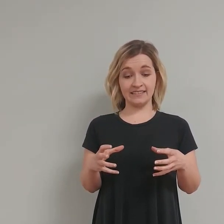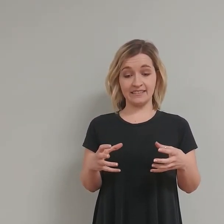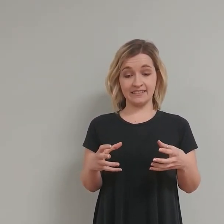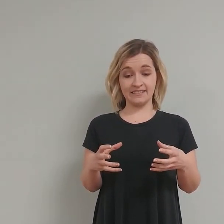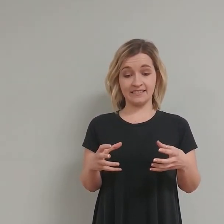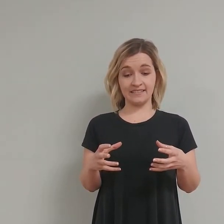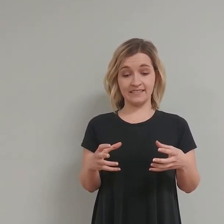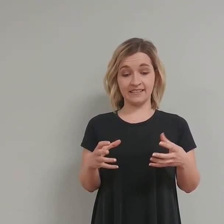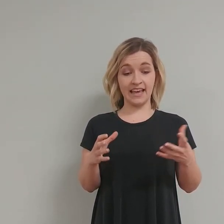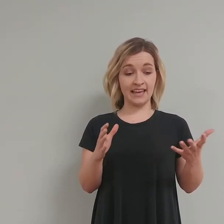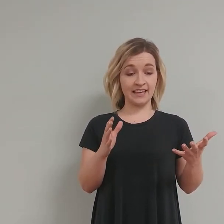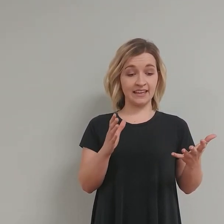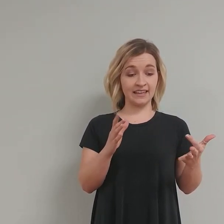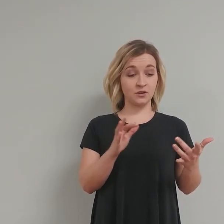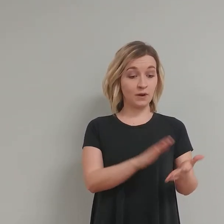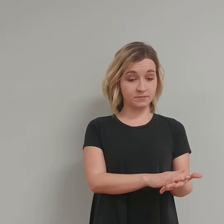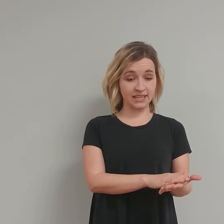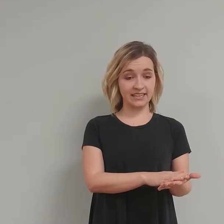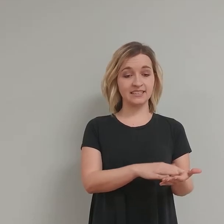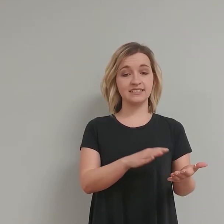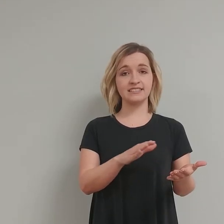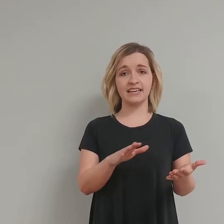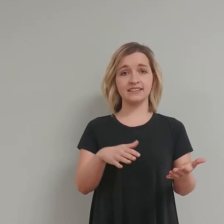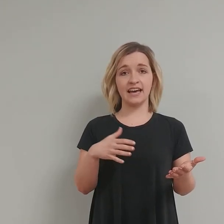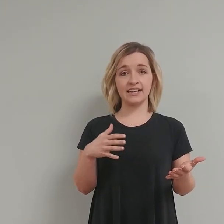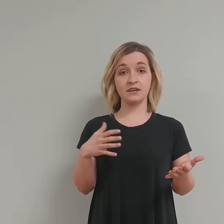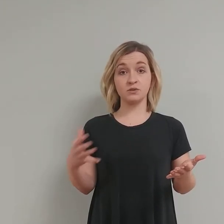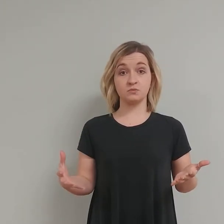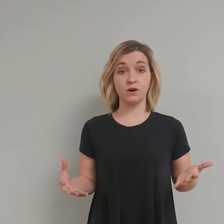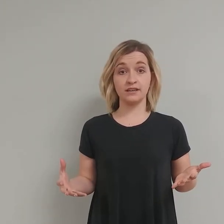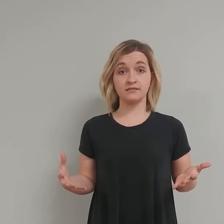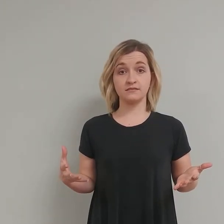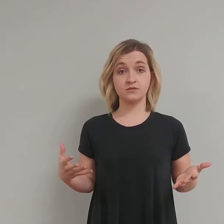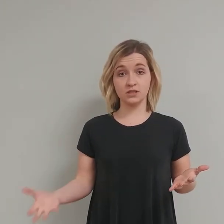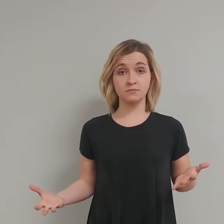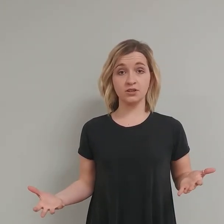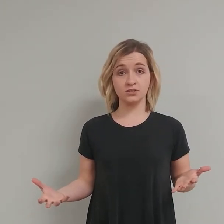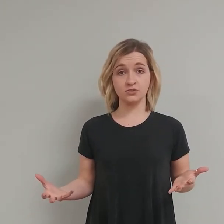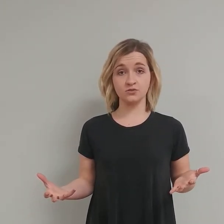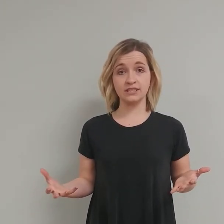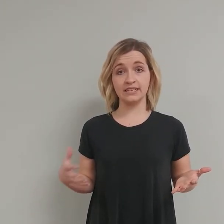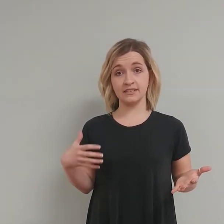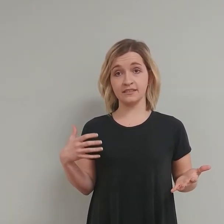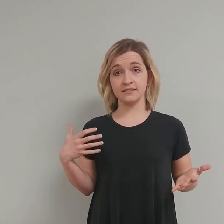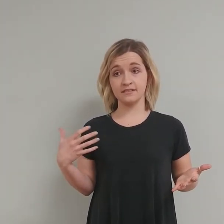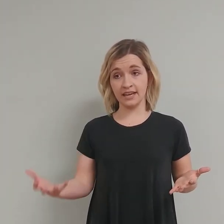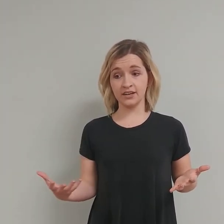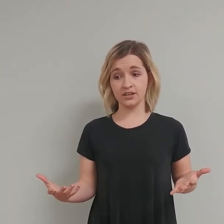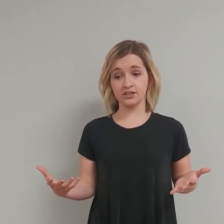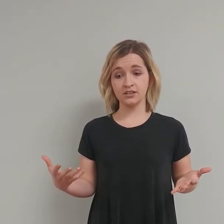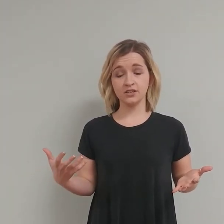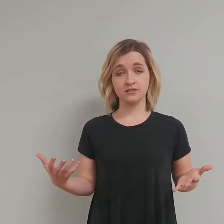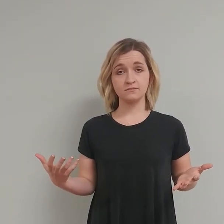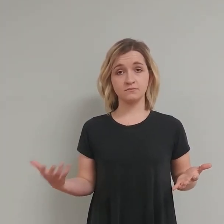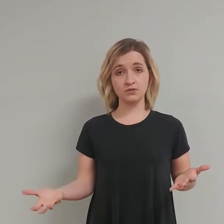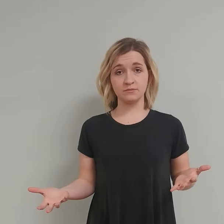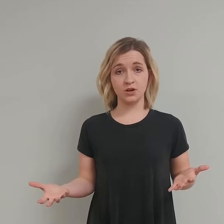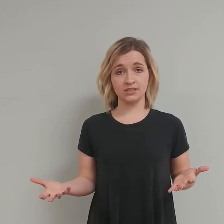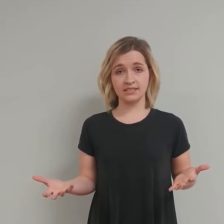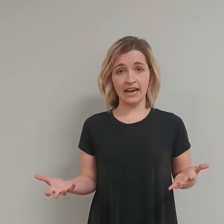they, the website said that it was what Quest Bars use in their protein bars. It's